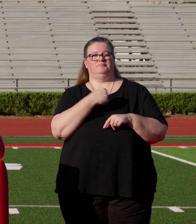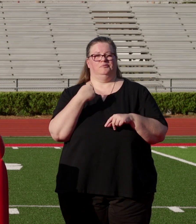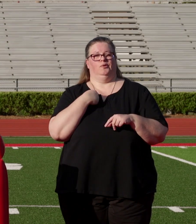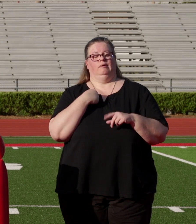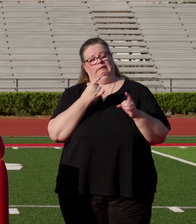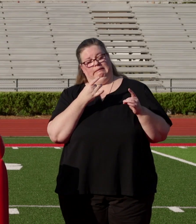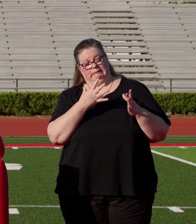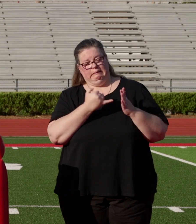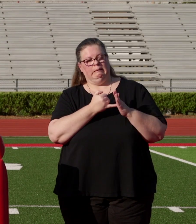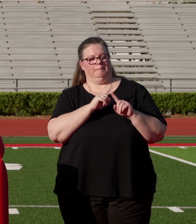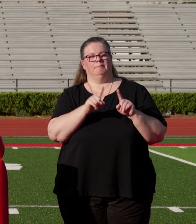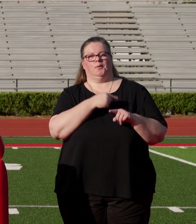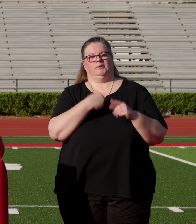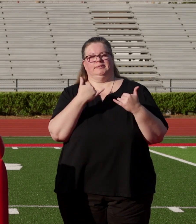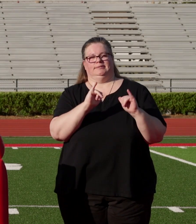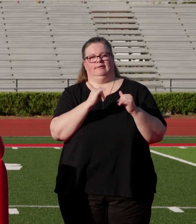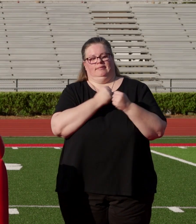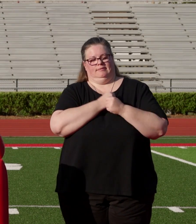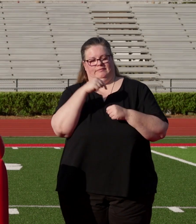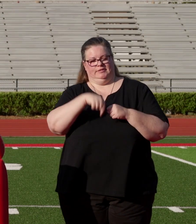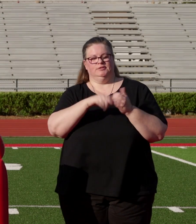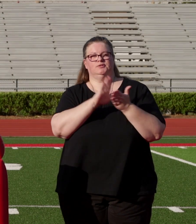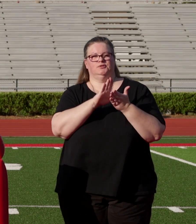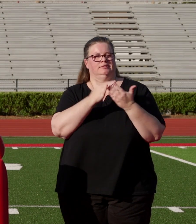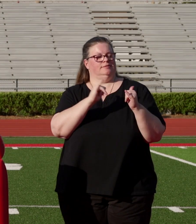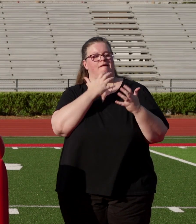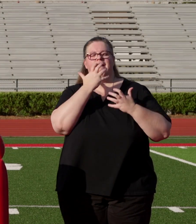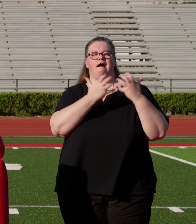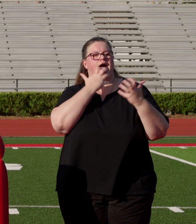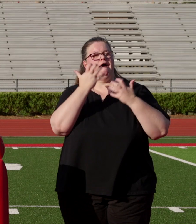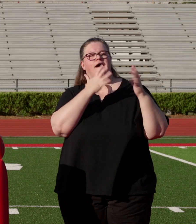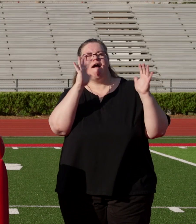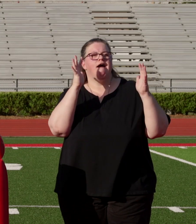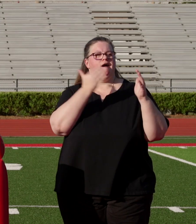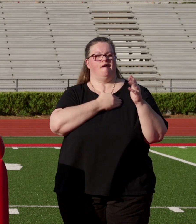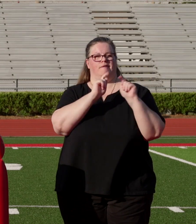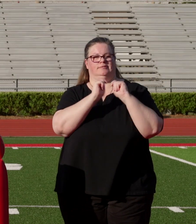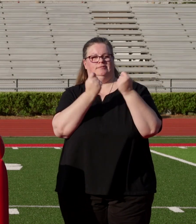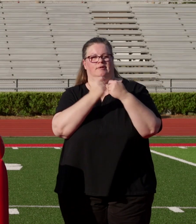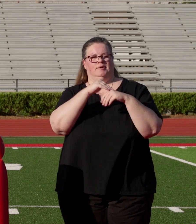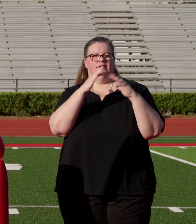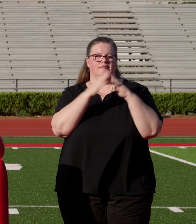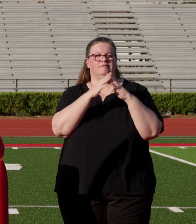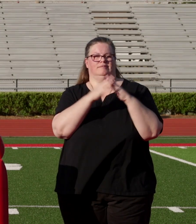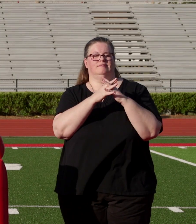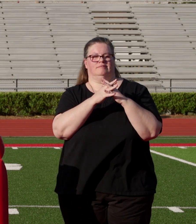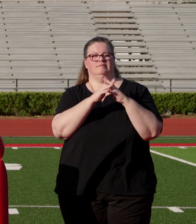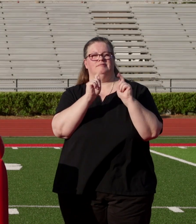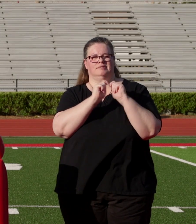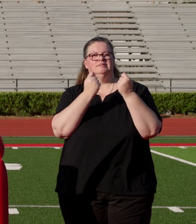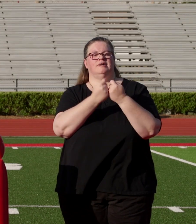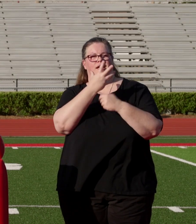to hate it, deep down, we still love this school. We still scream and shout for our team at the football games and spell Dawgs with that double G.